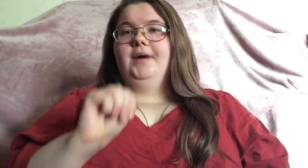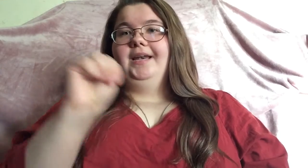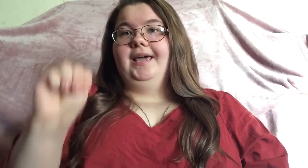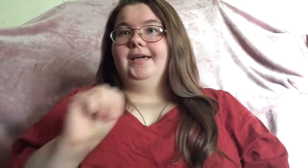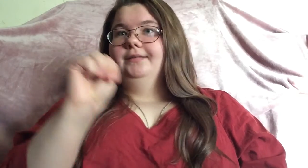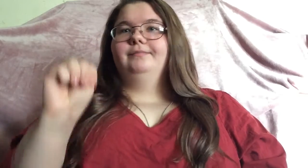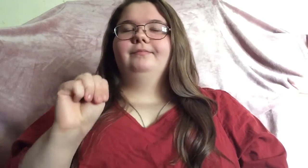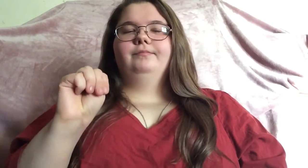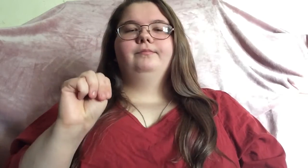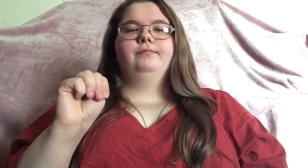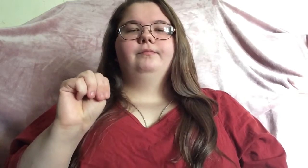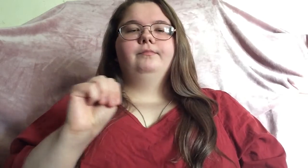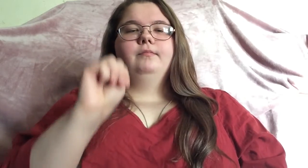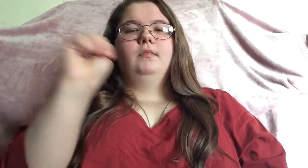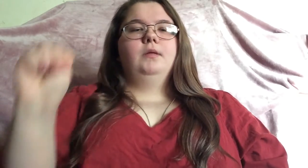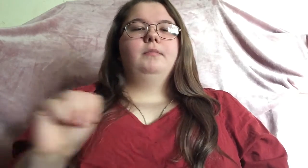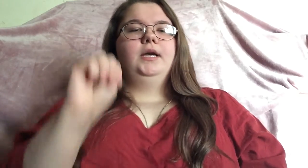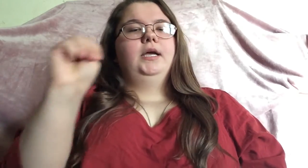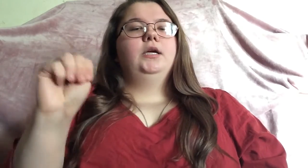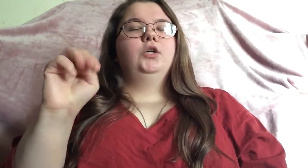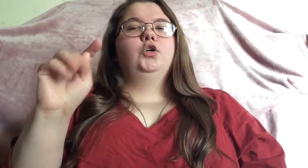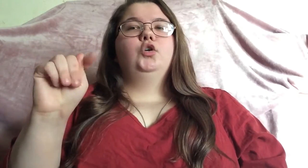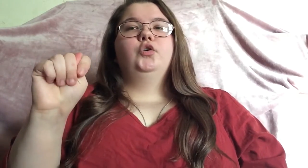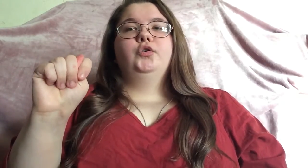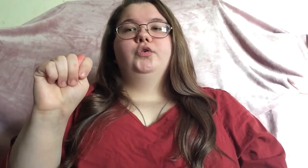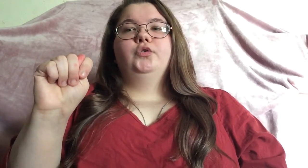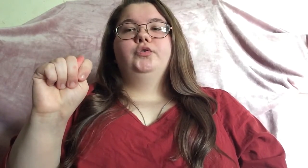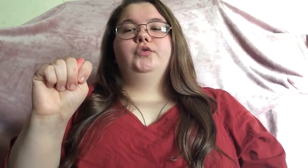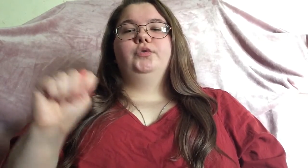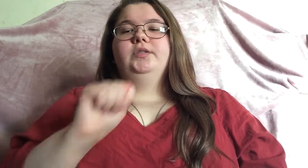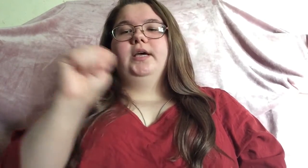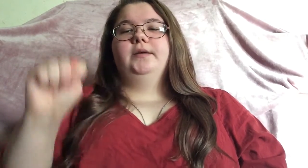monday monday tuesday